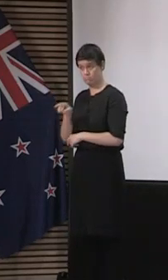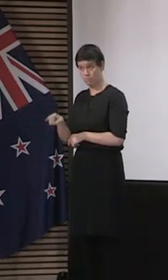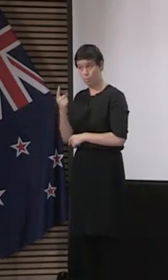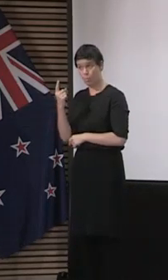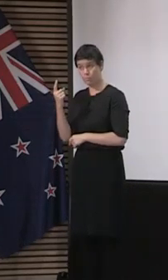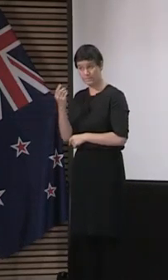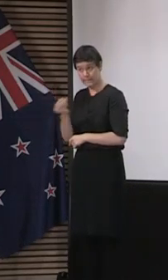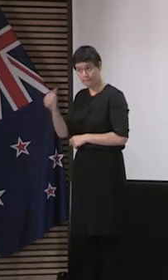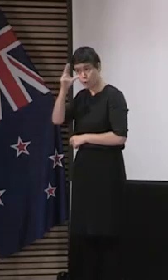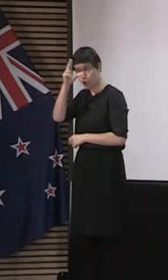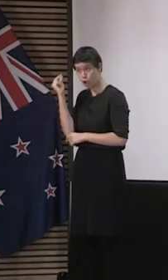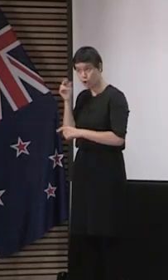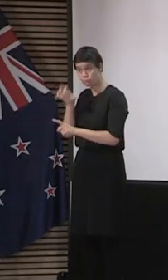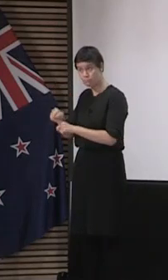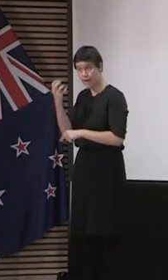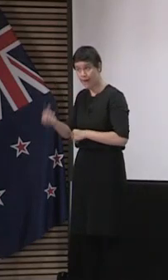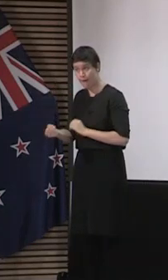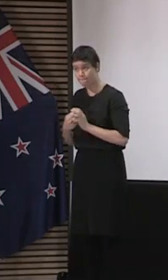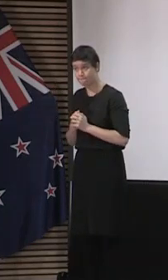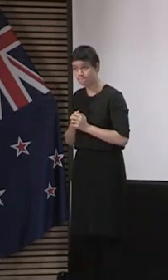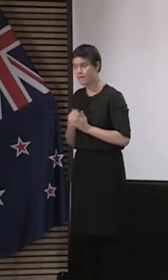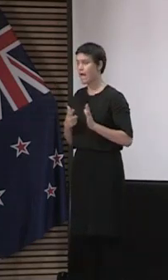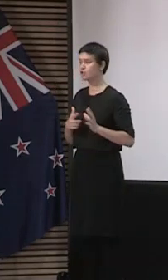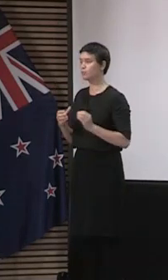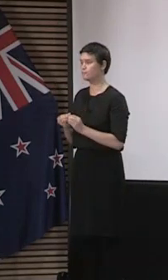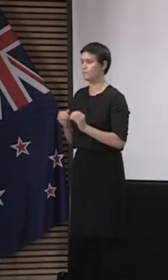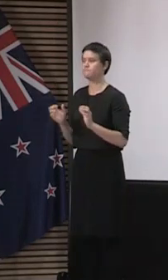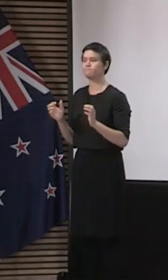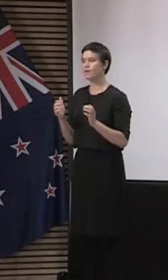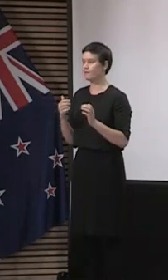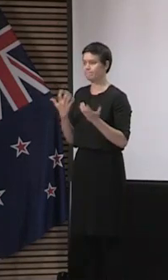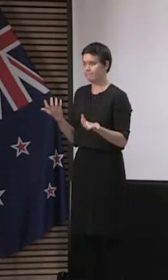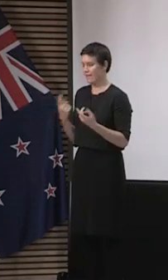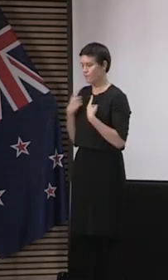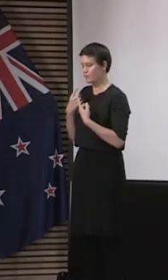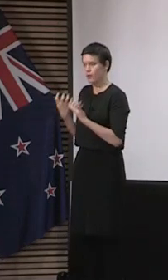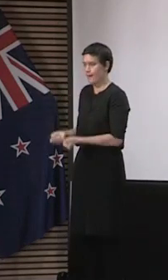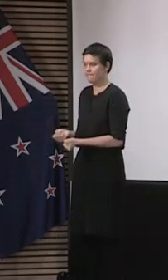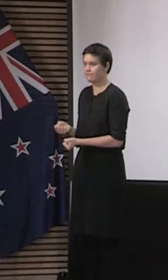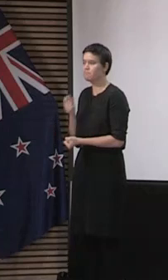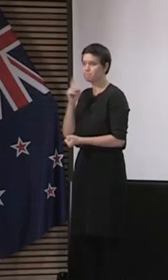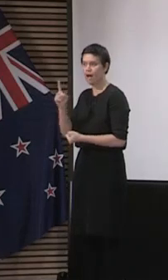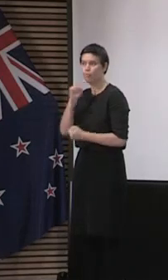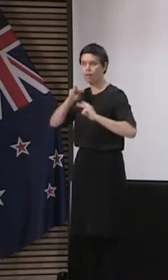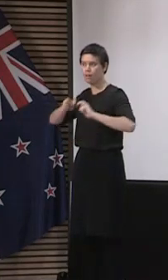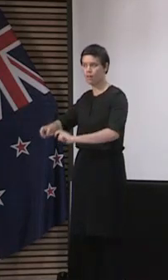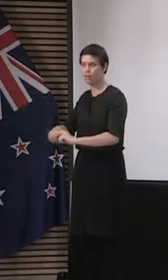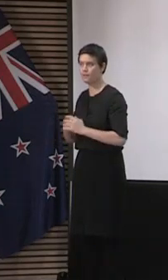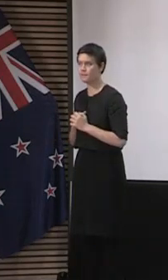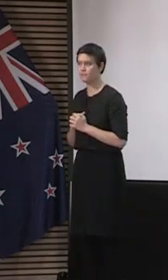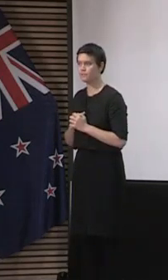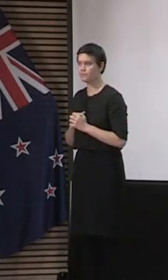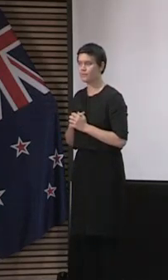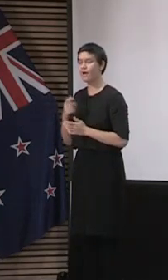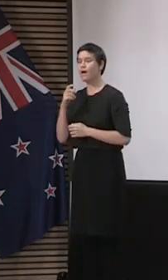I'm sorry, don't have that information, but I will get that. Prime Minister, are you looking forward to returning to the House tomorrow?